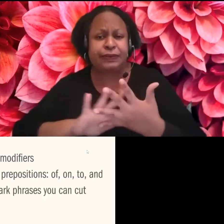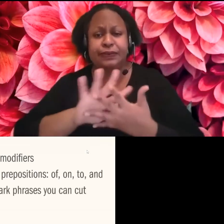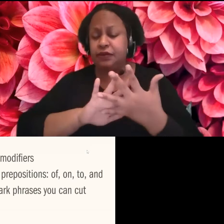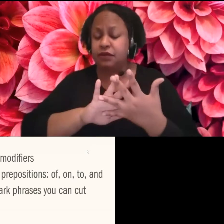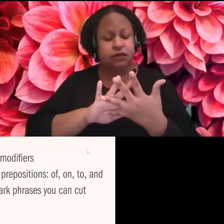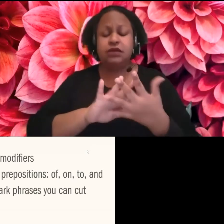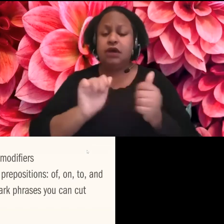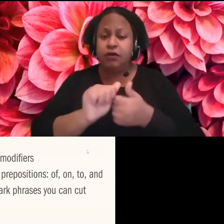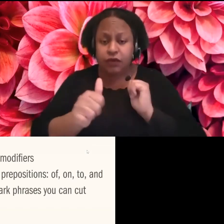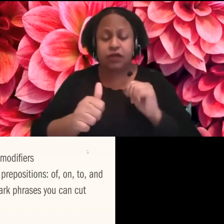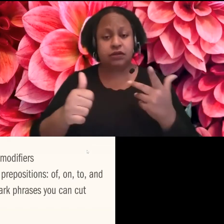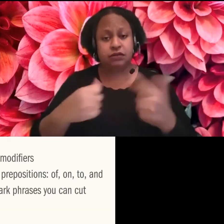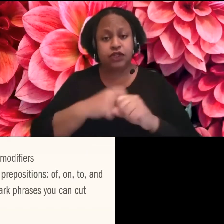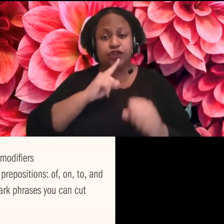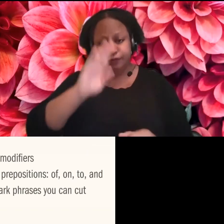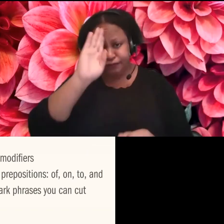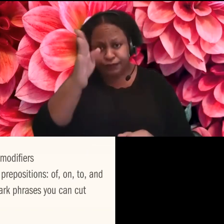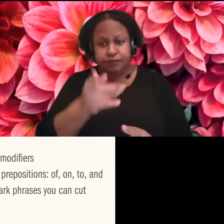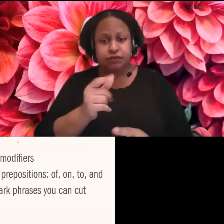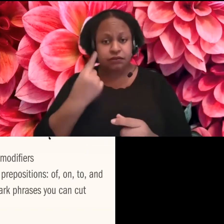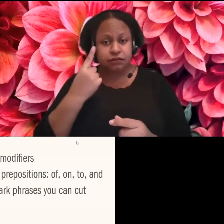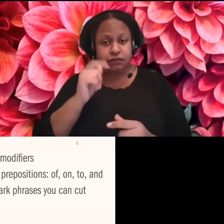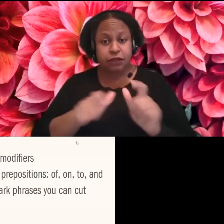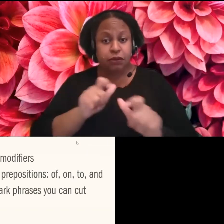too. Um, of,